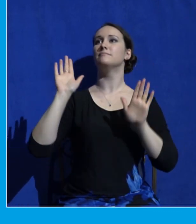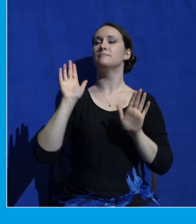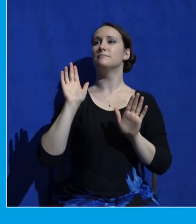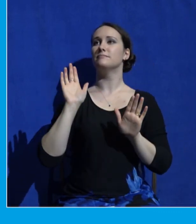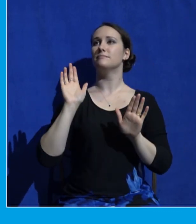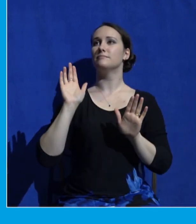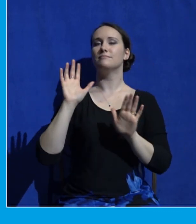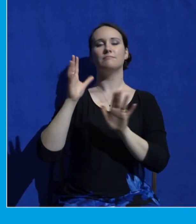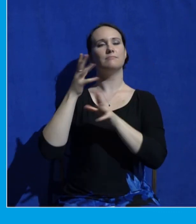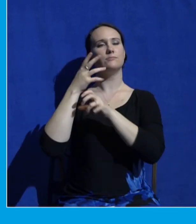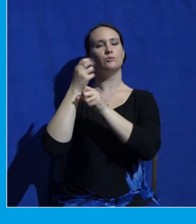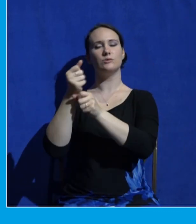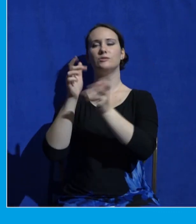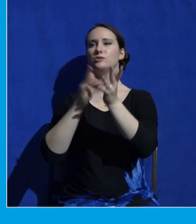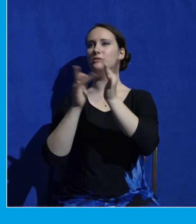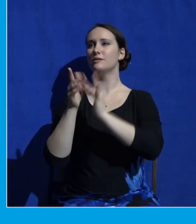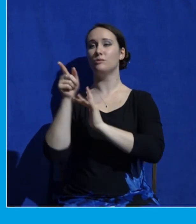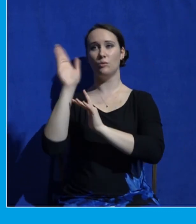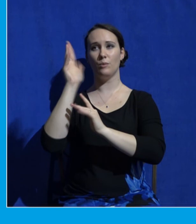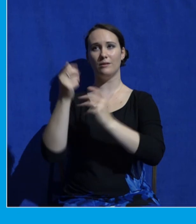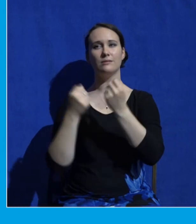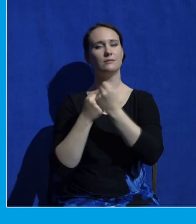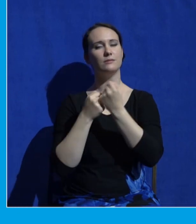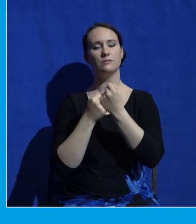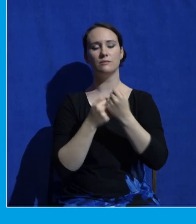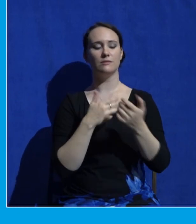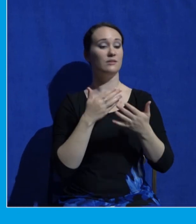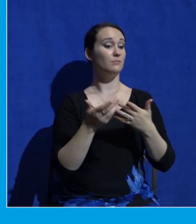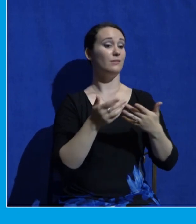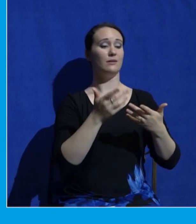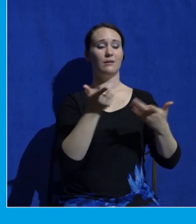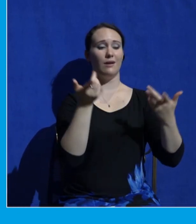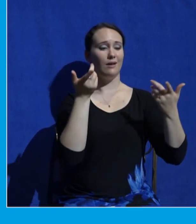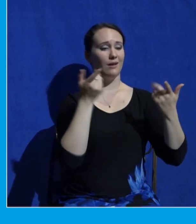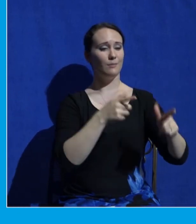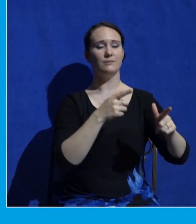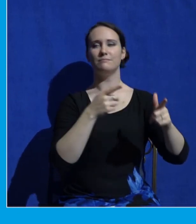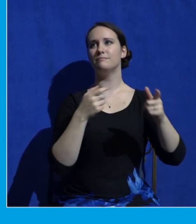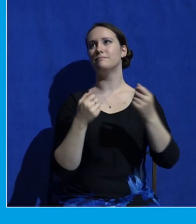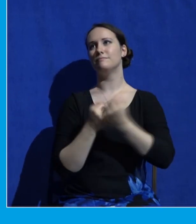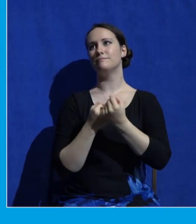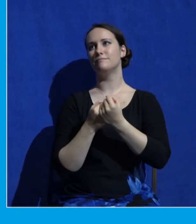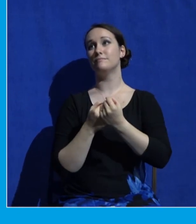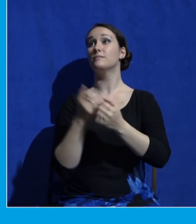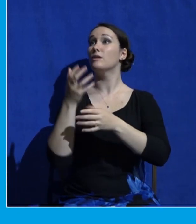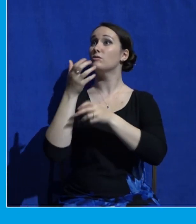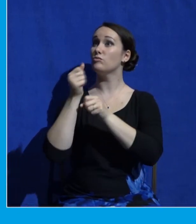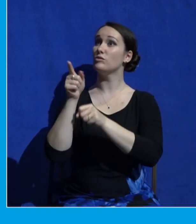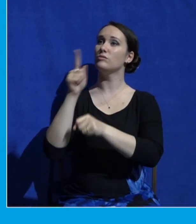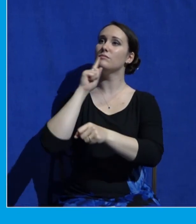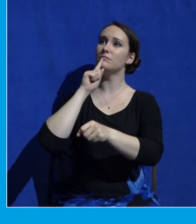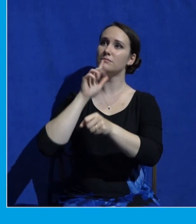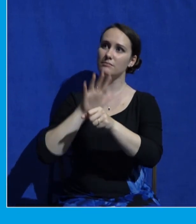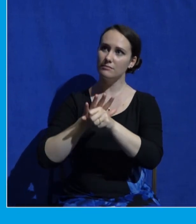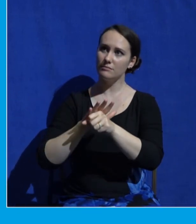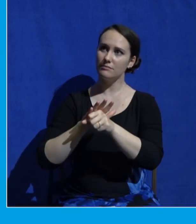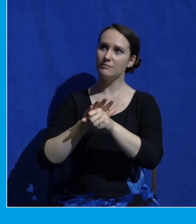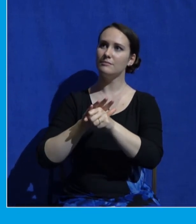trust you to sustain me no matter what this world brings and I trust you as the guarantor of my glory